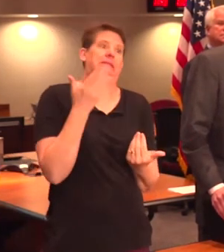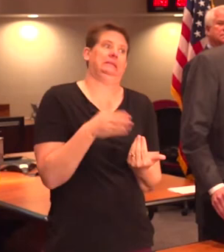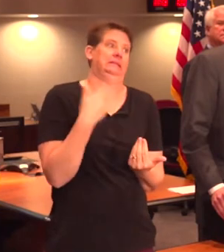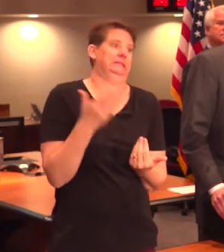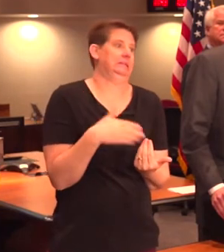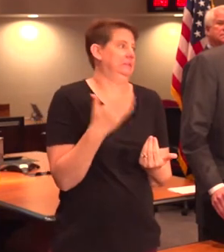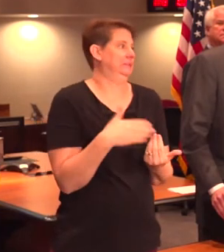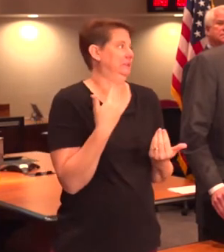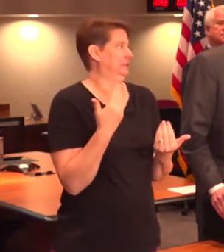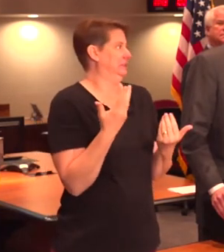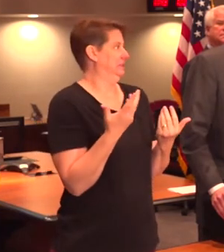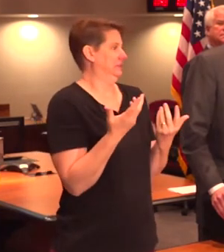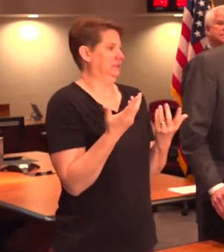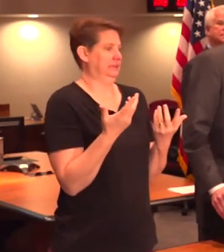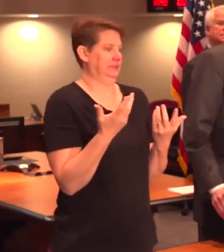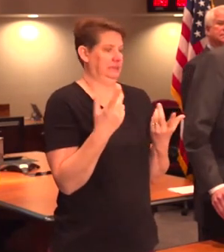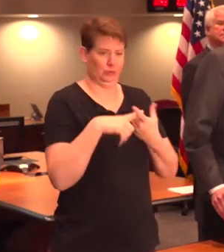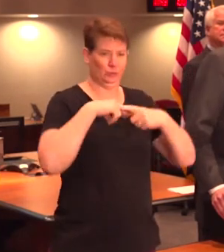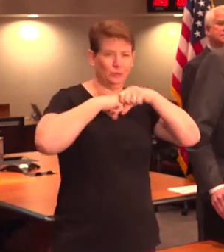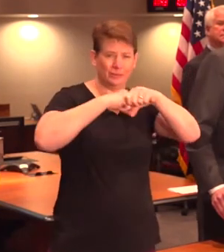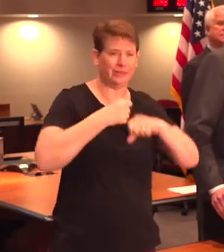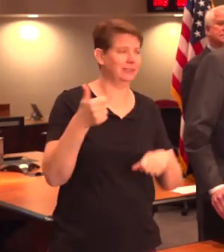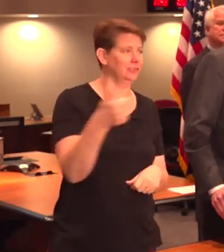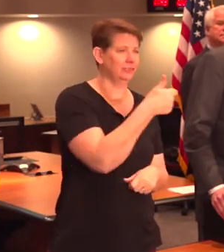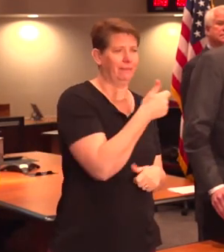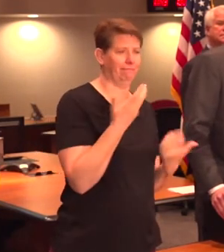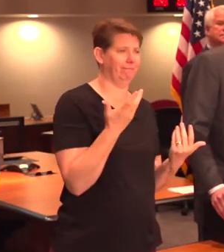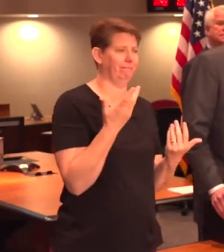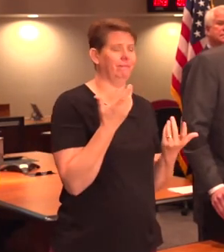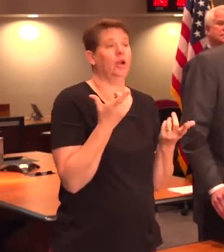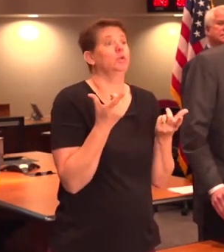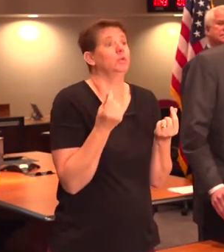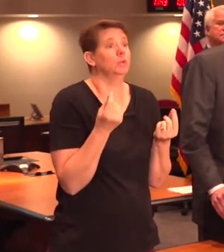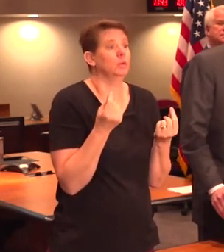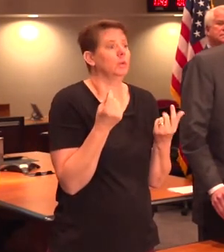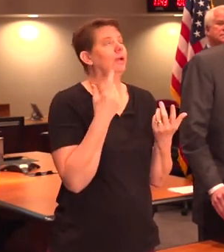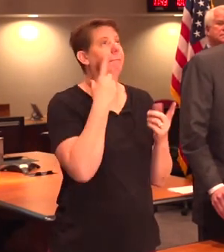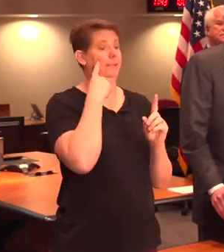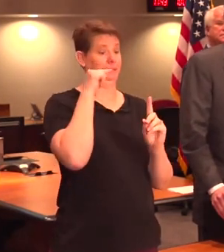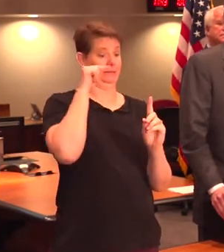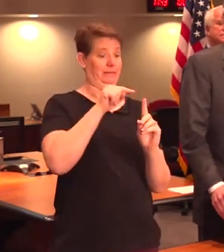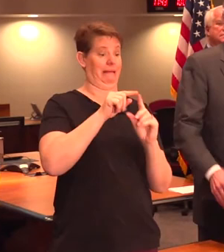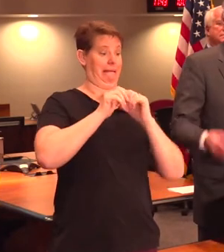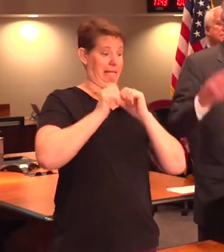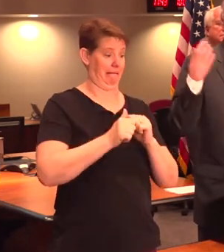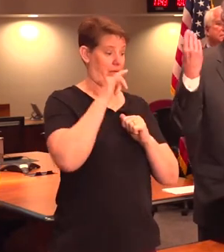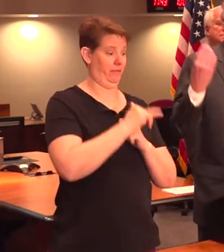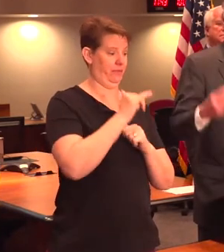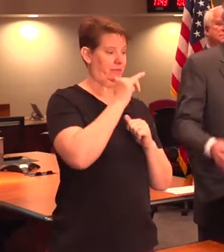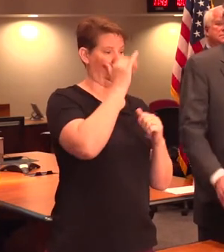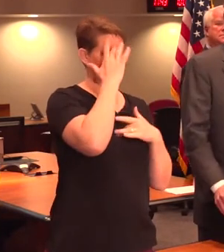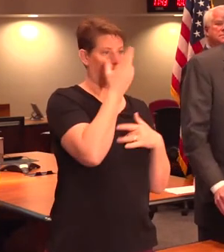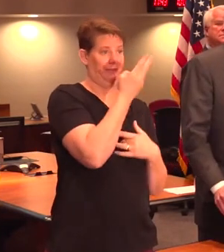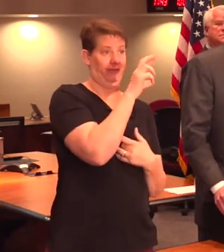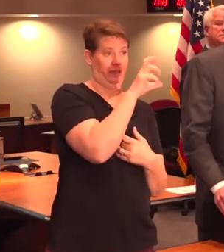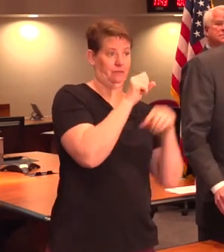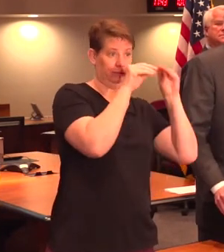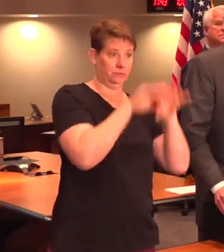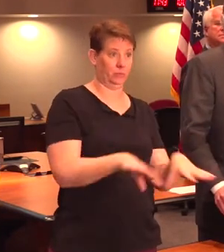protect yourself against. All you have to do, because of the way that it is being spread,